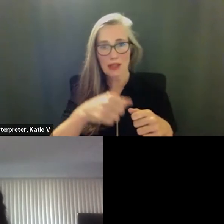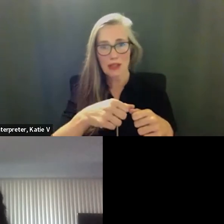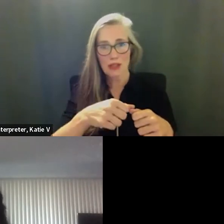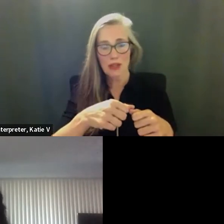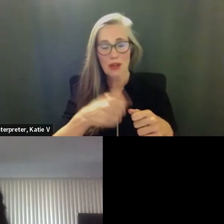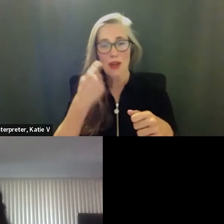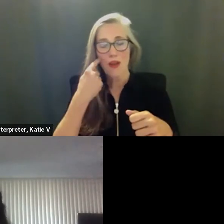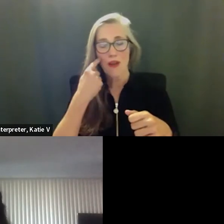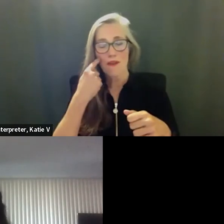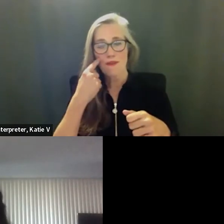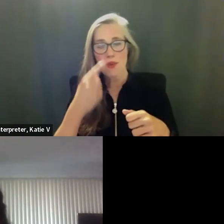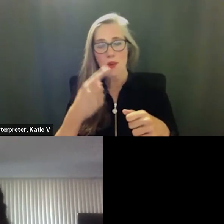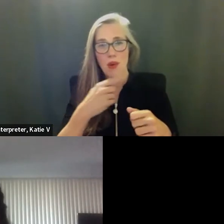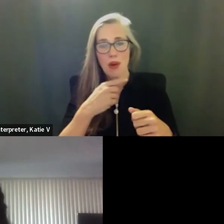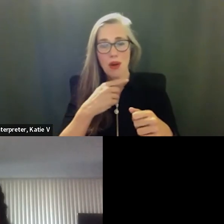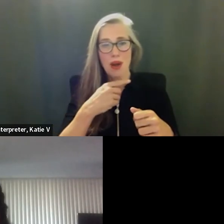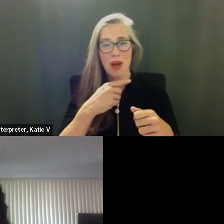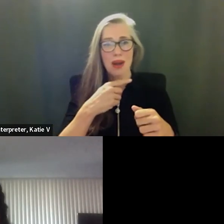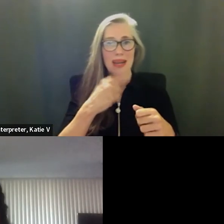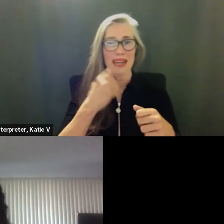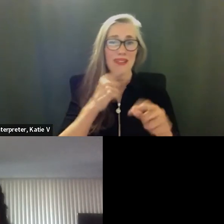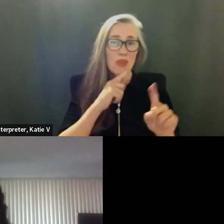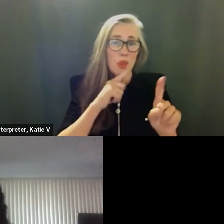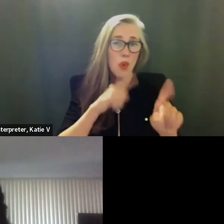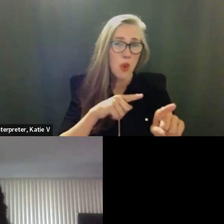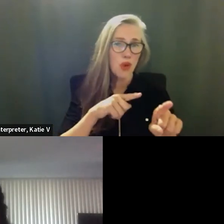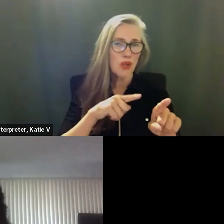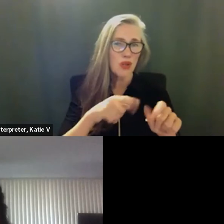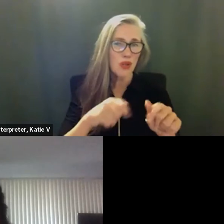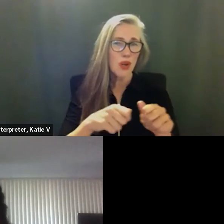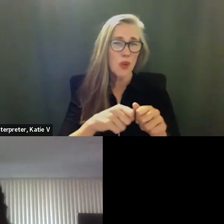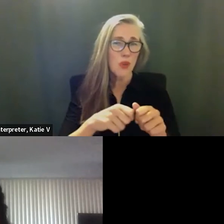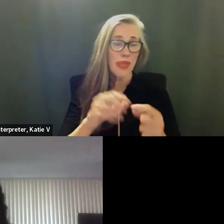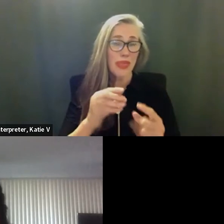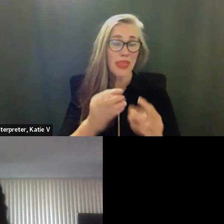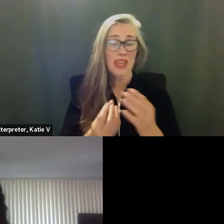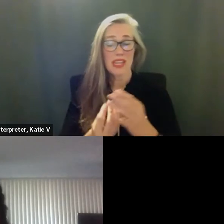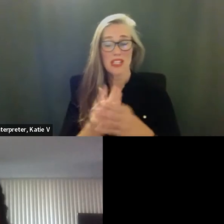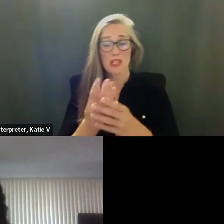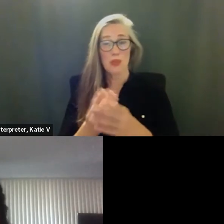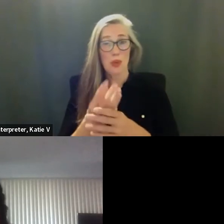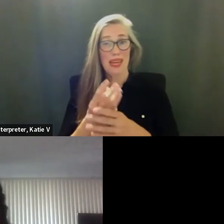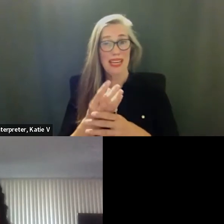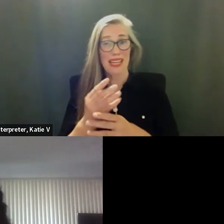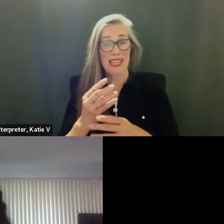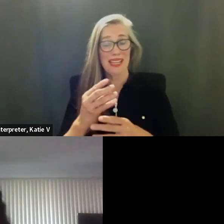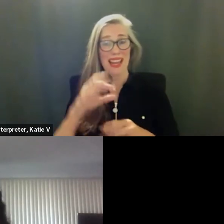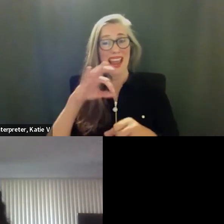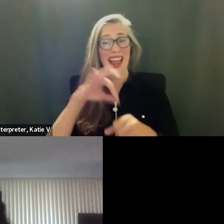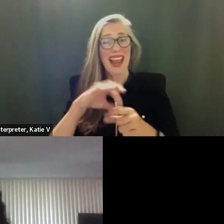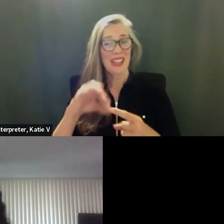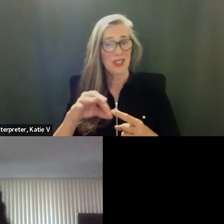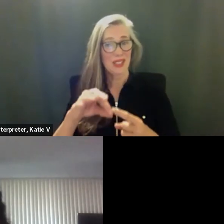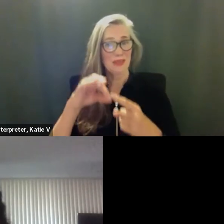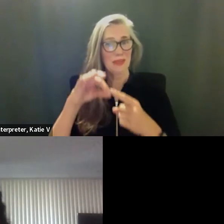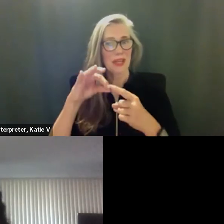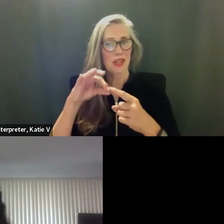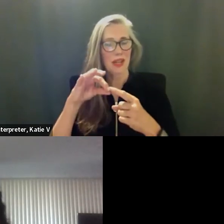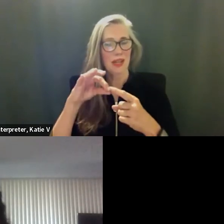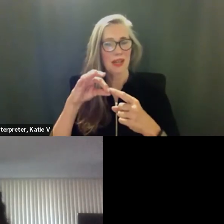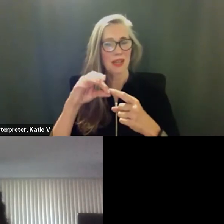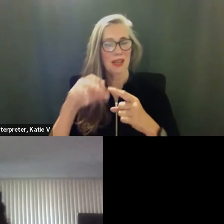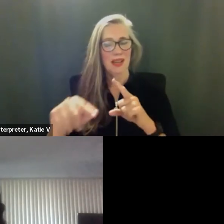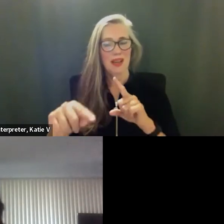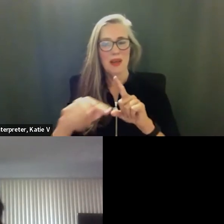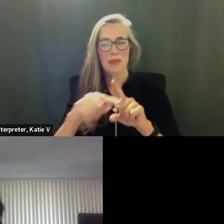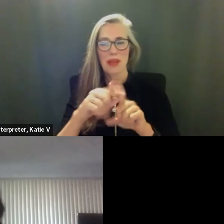election would mean specifically that would be a spring special election the second thing is that the amount or the cost